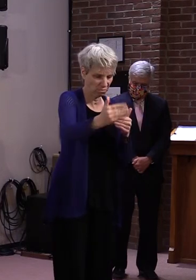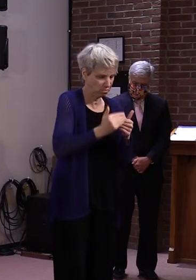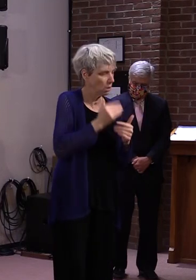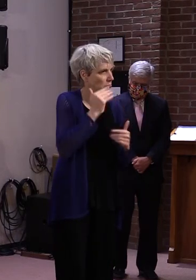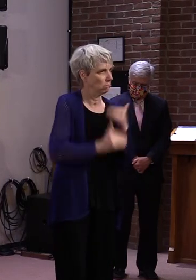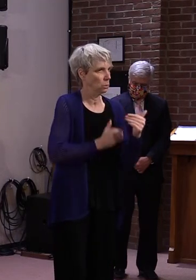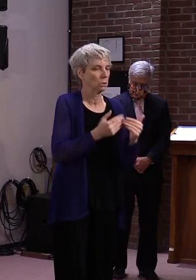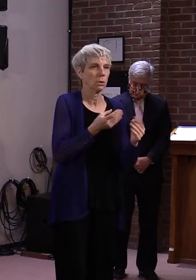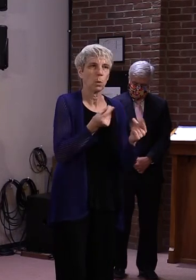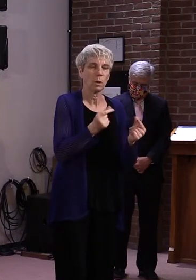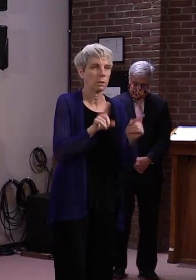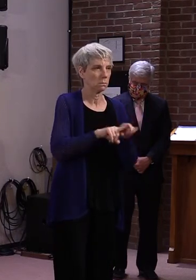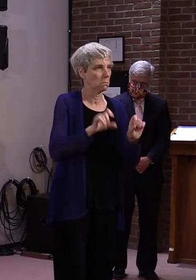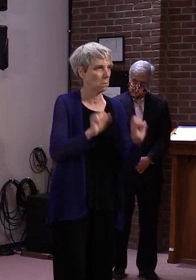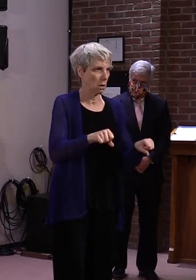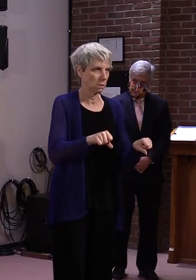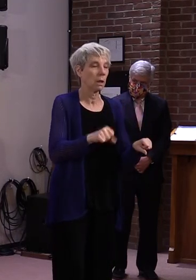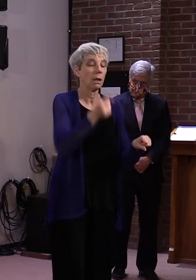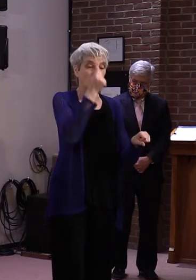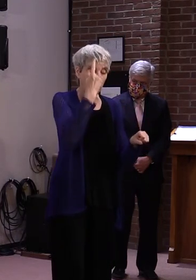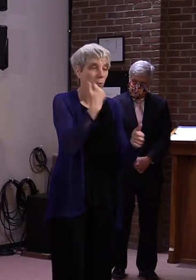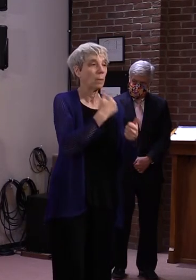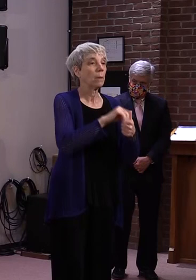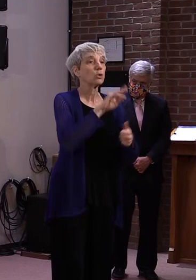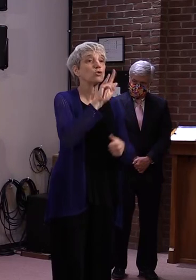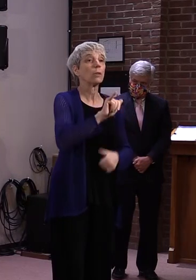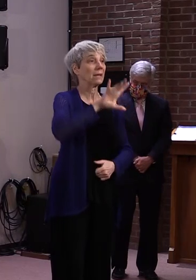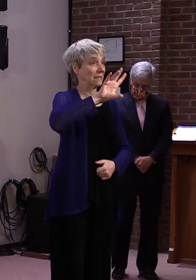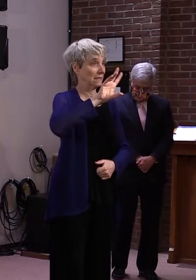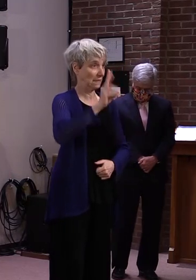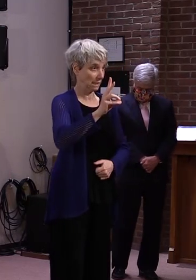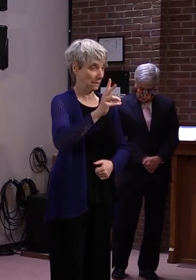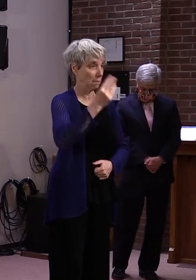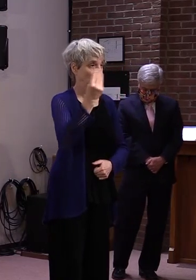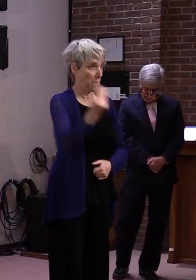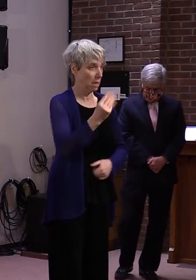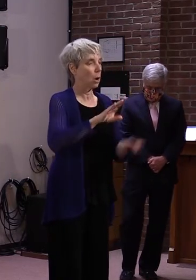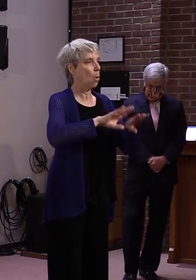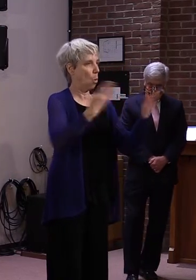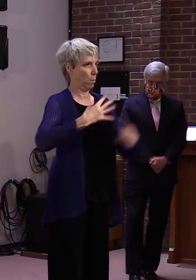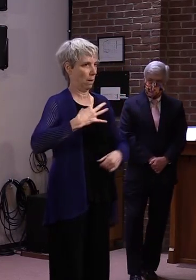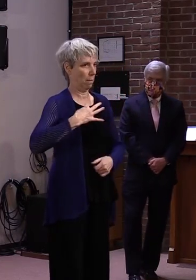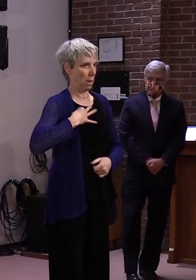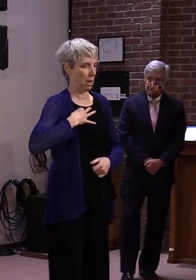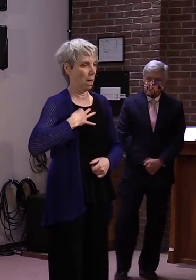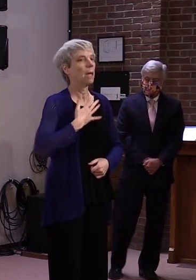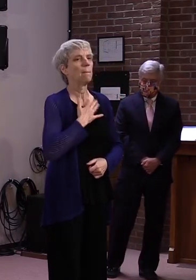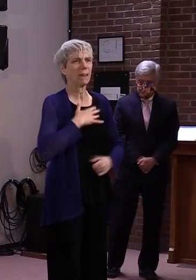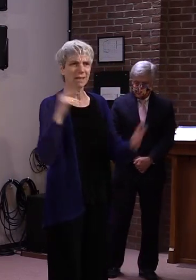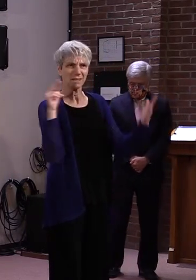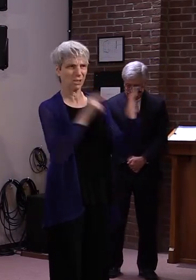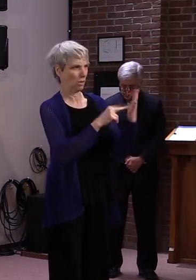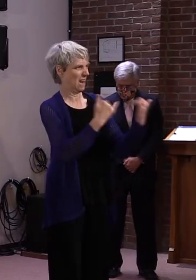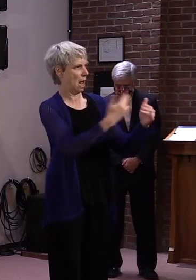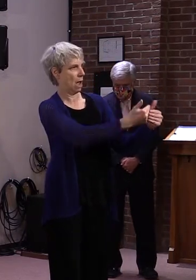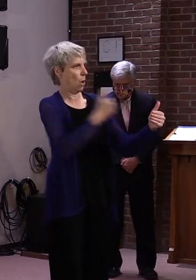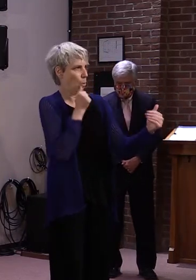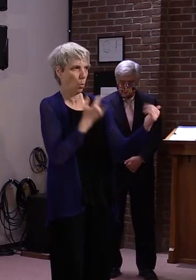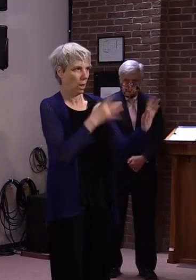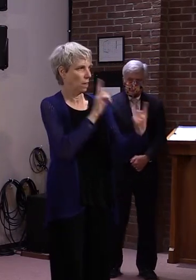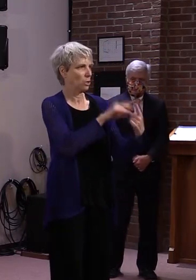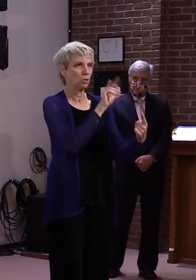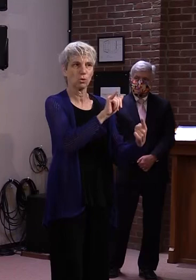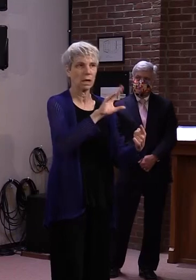we plan to open the application process on Monday, July 6th, but we strongly encourage businesses to go to our website, accd